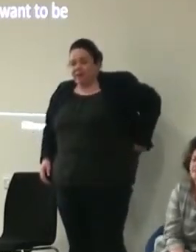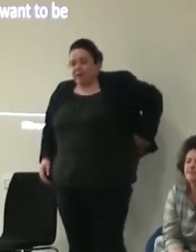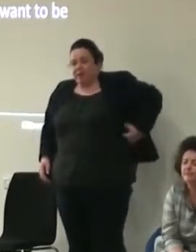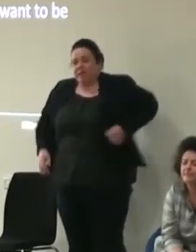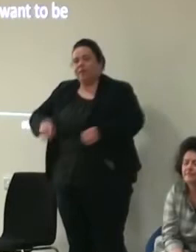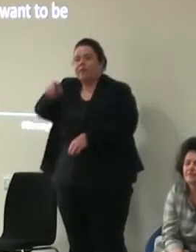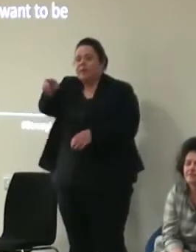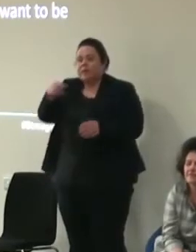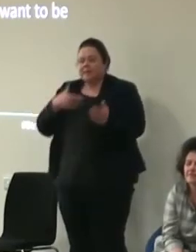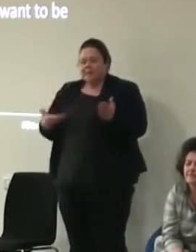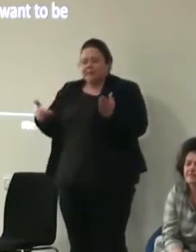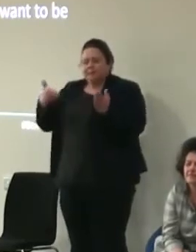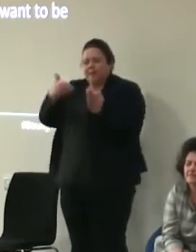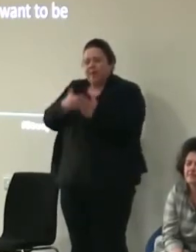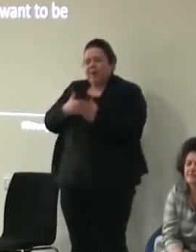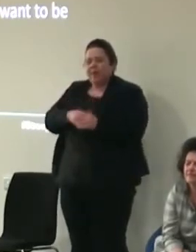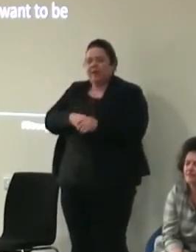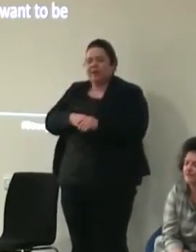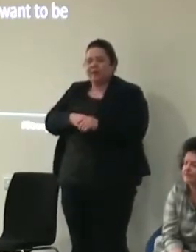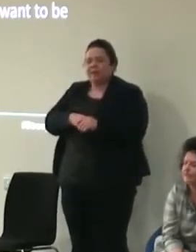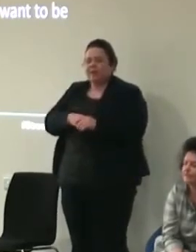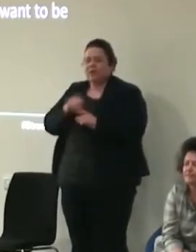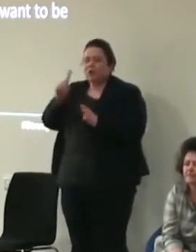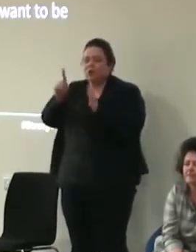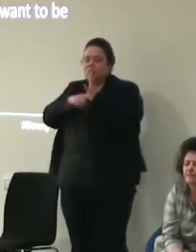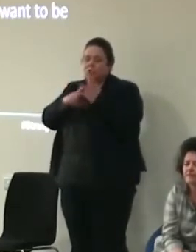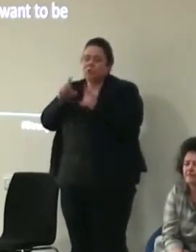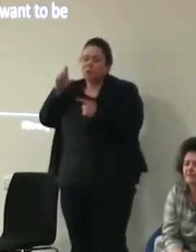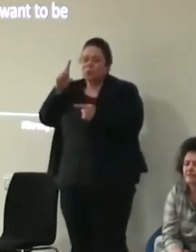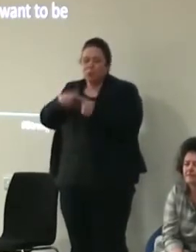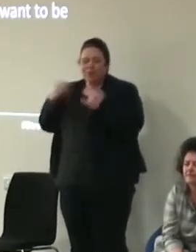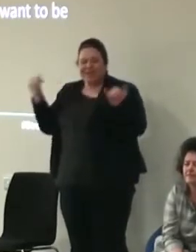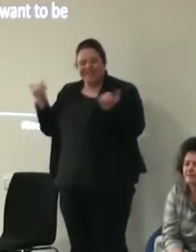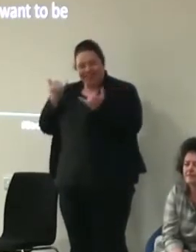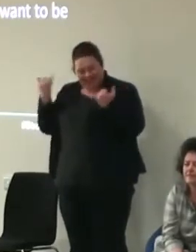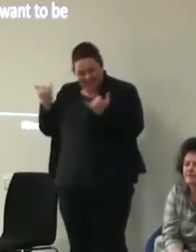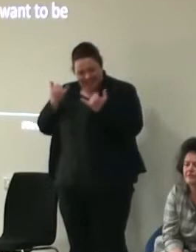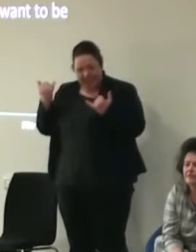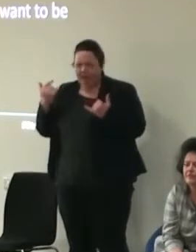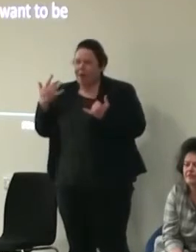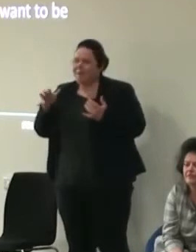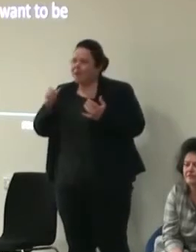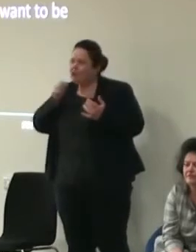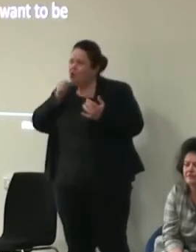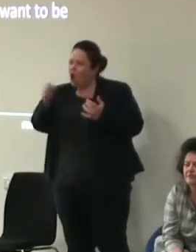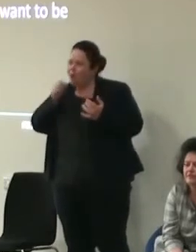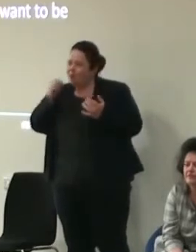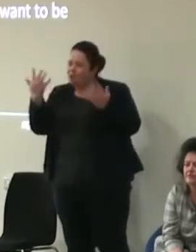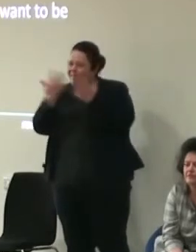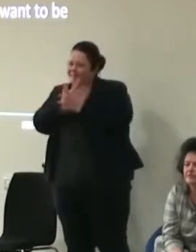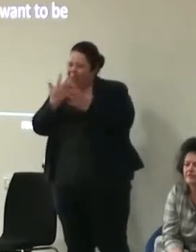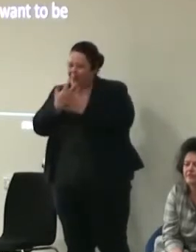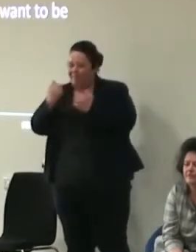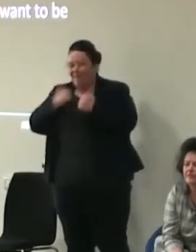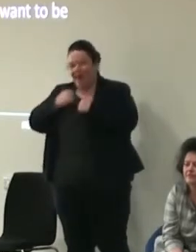just wanted to add something we at Juice Festival have had a documentary film made of